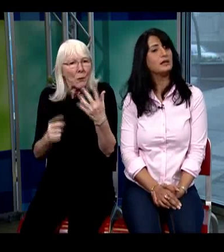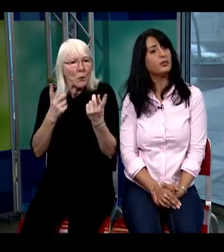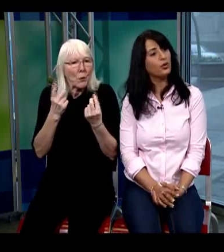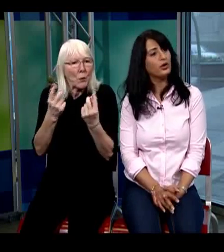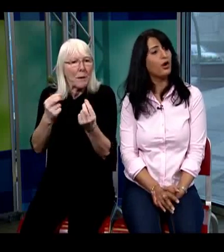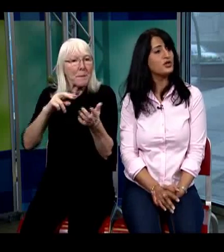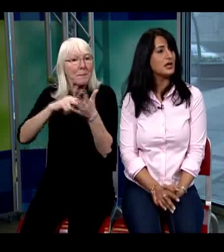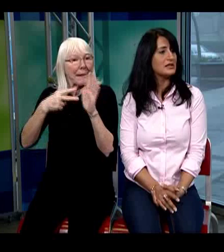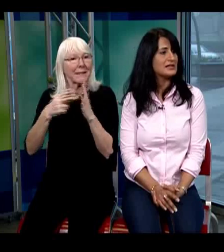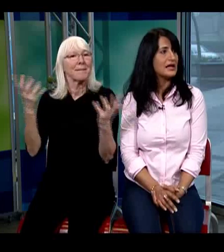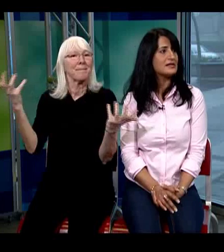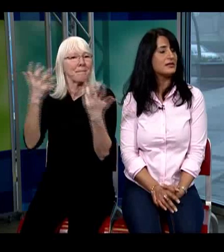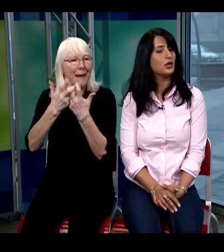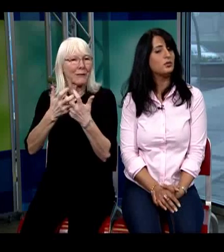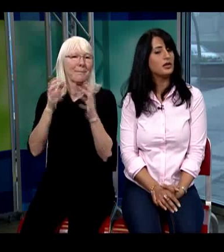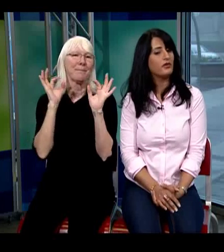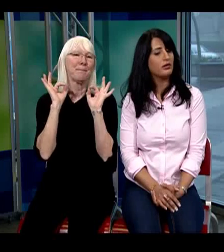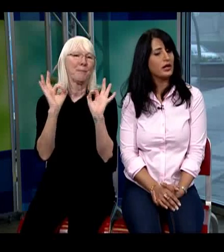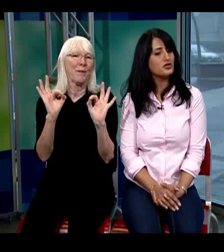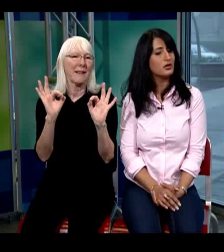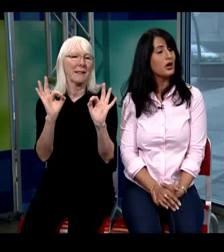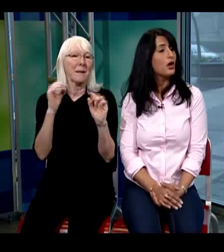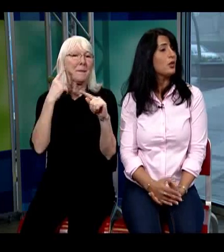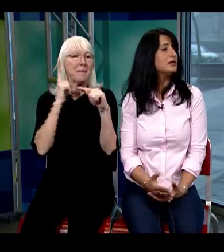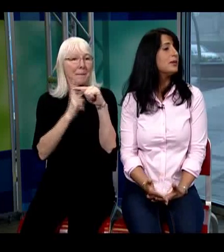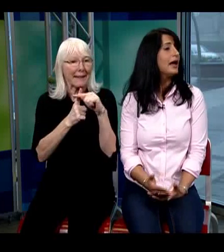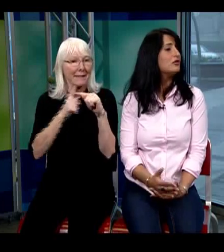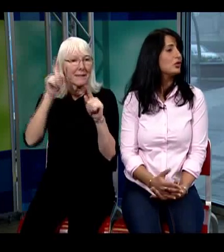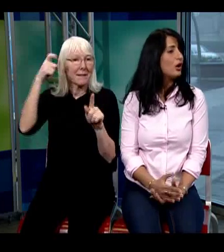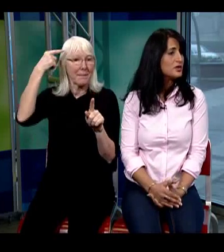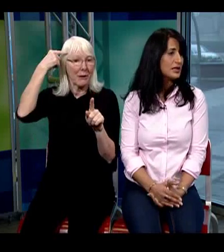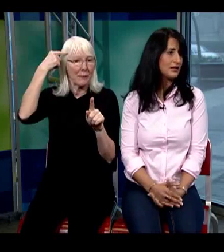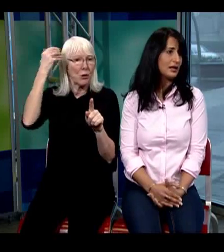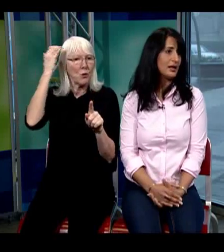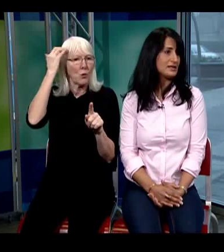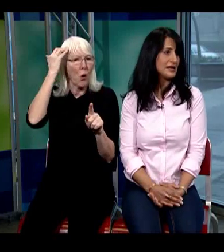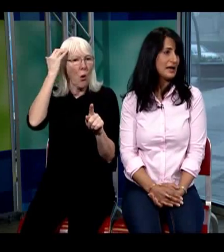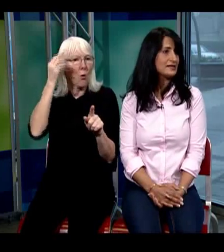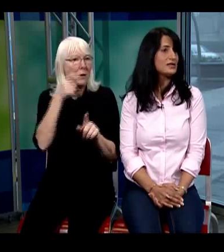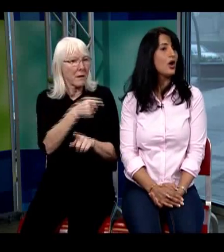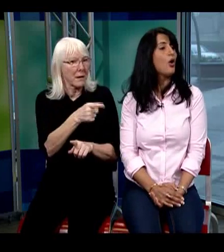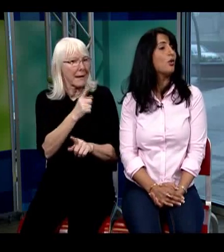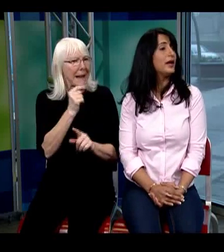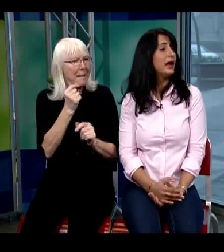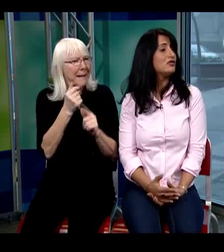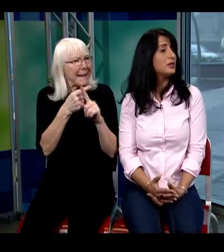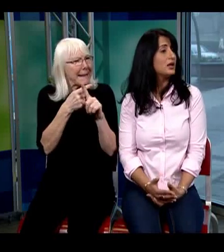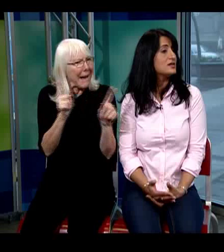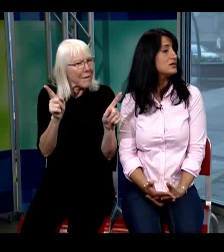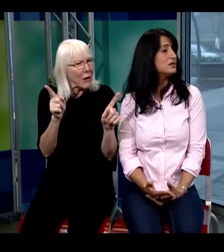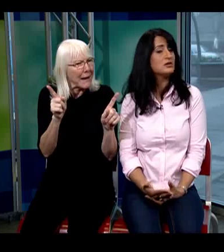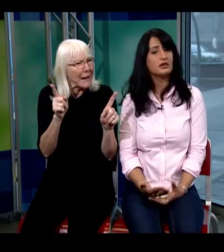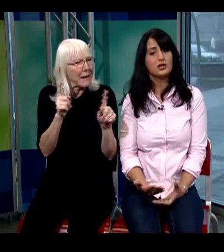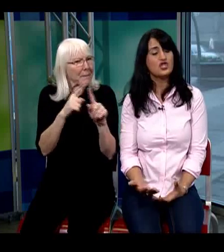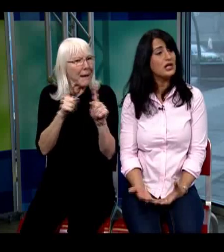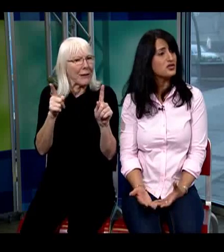the employer also understands that there could be a variation where they may have to accommodate the client's tasks or may have to make certain changes